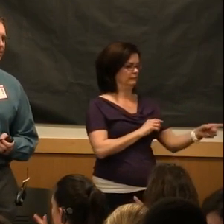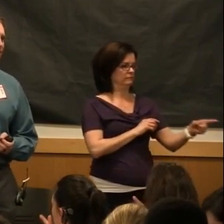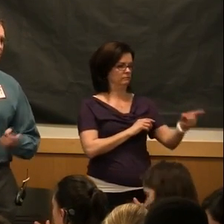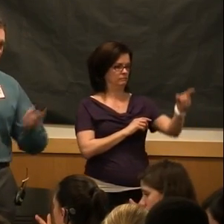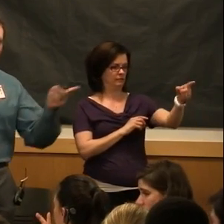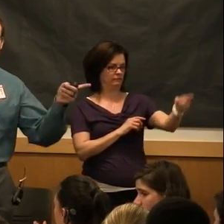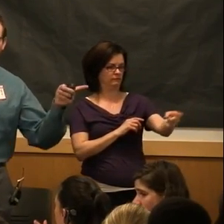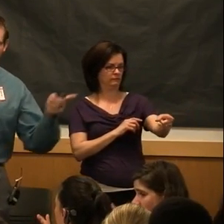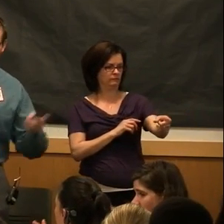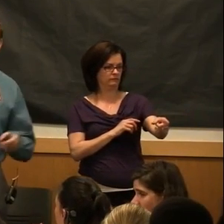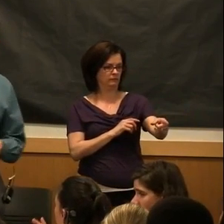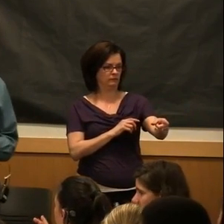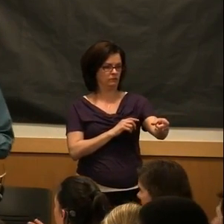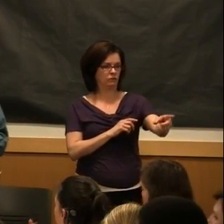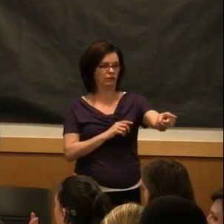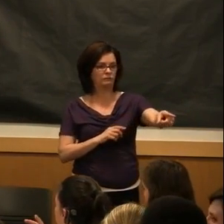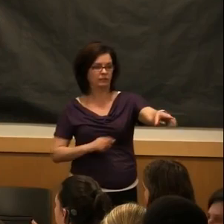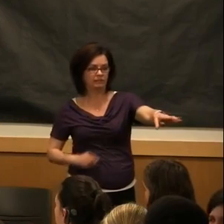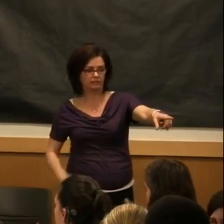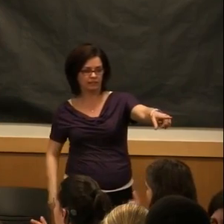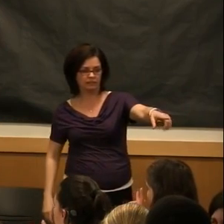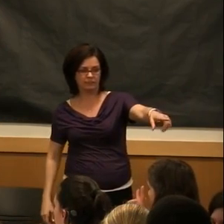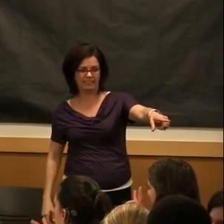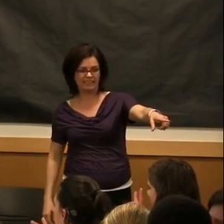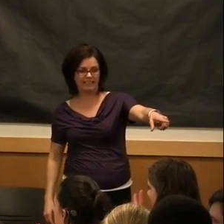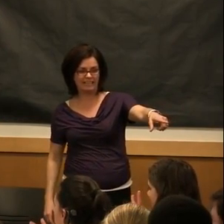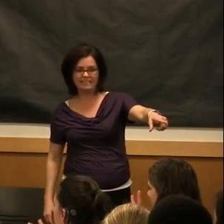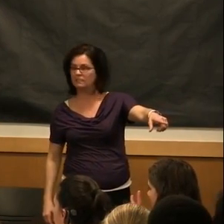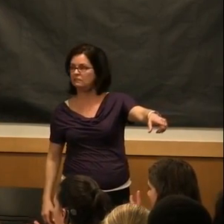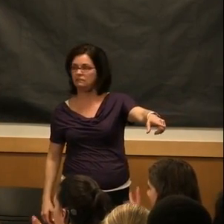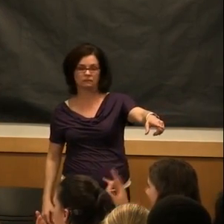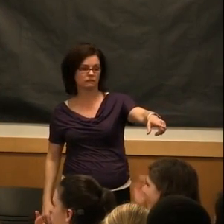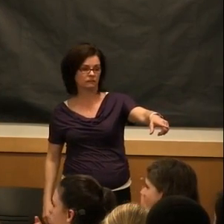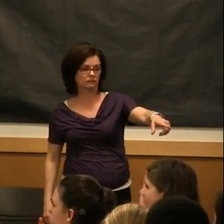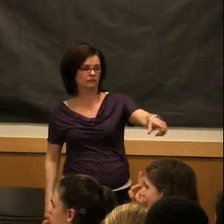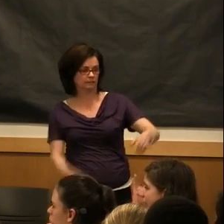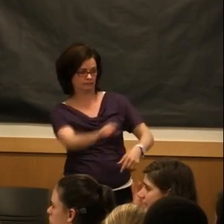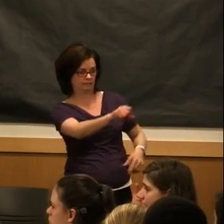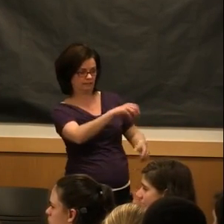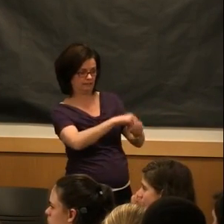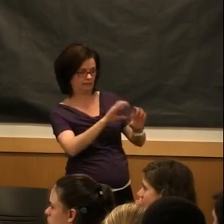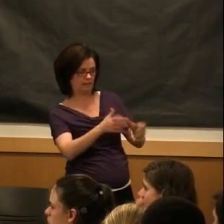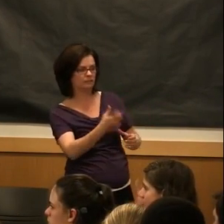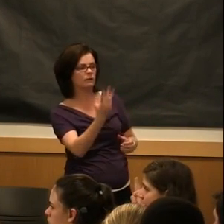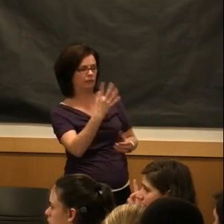Seven, seven. Seven, okay. I'm sorry, again, you said in class? Yes.